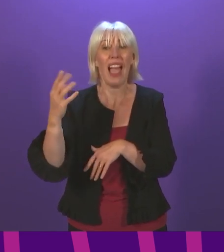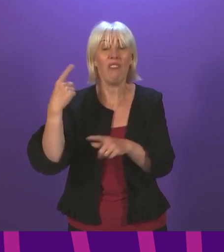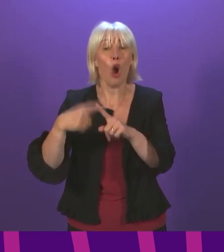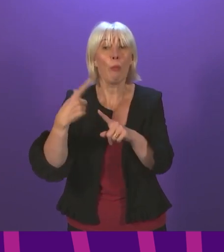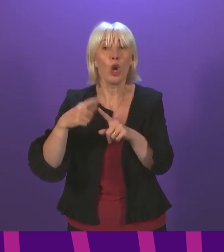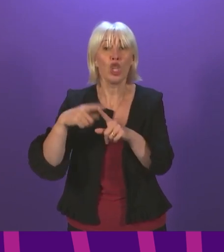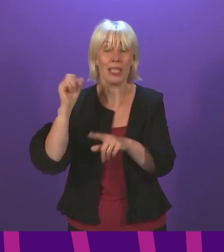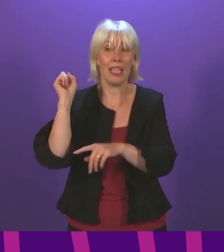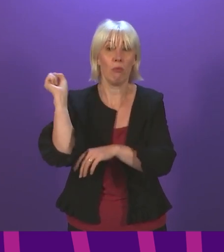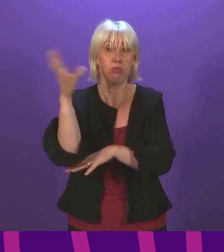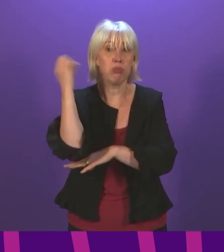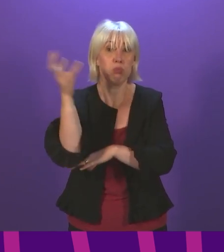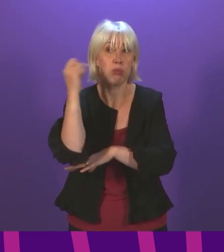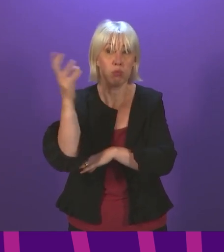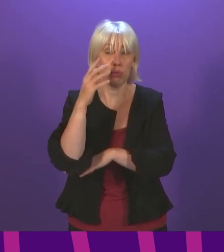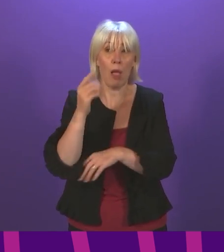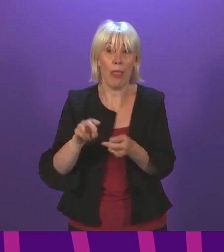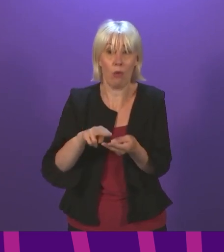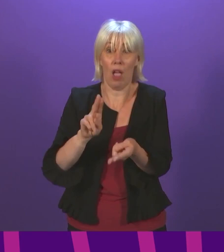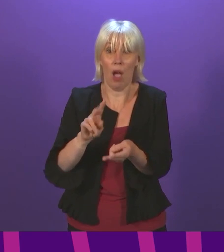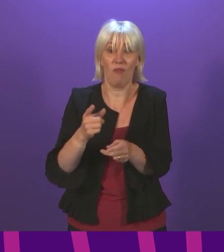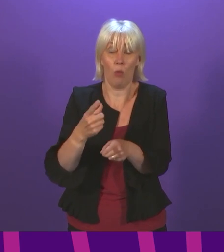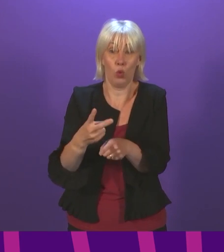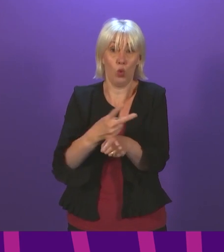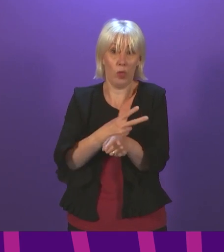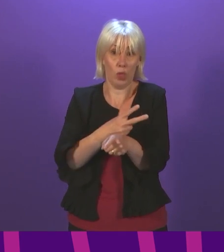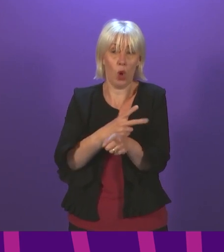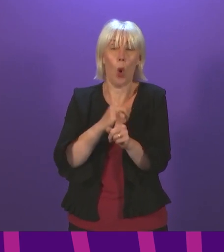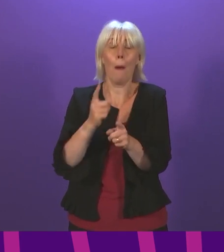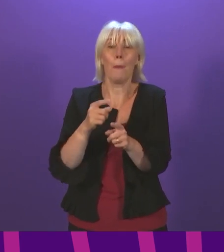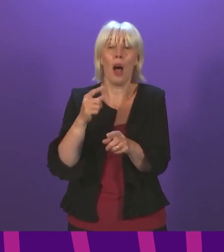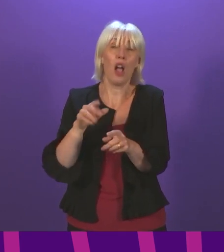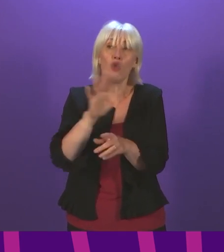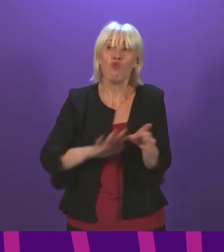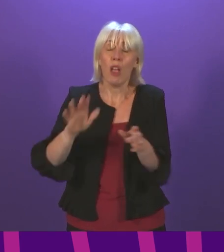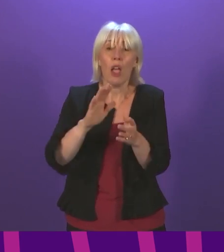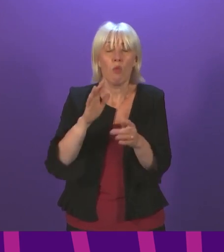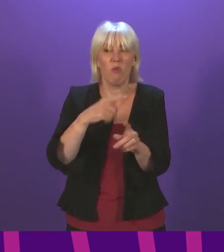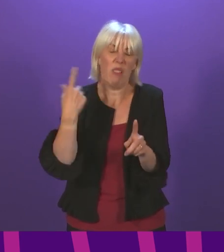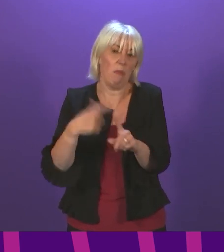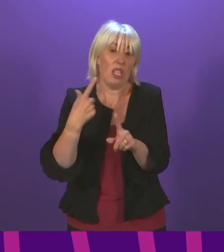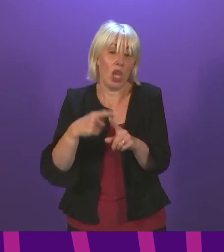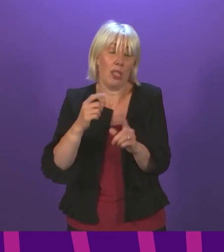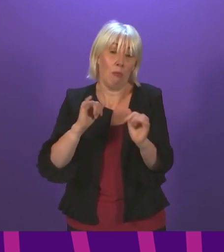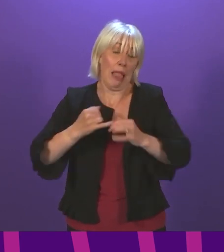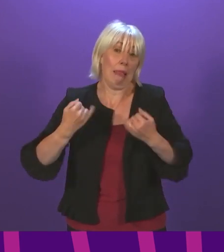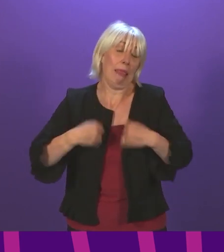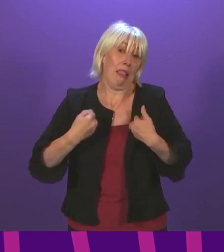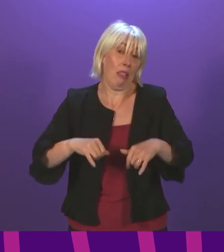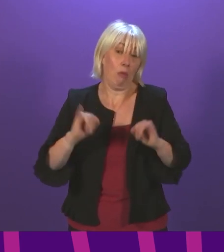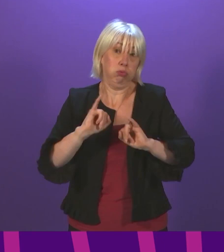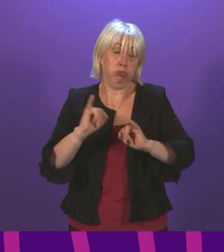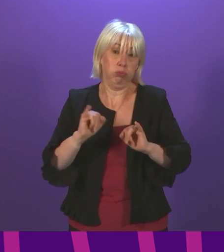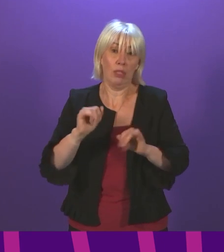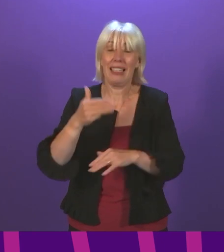incidents. Since that was up on the previous week, the median national response time for all of the immediately life-threatening calls for